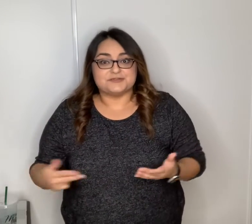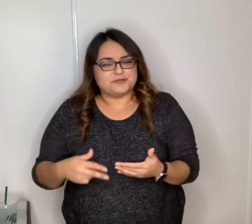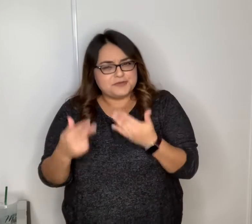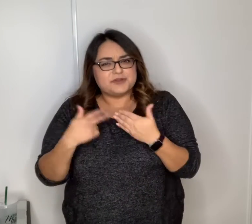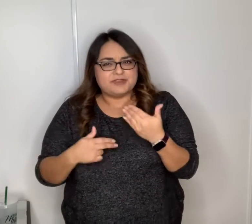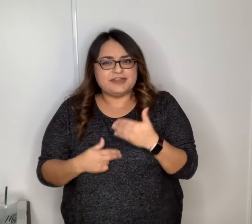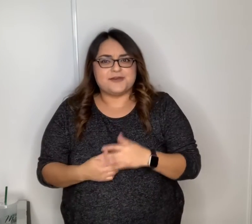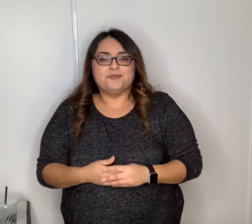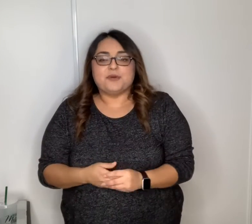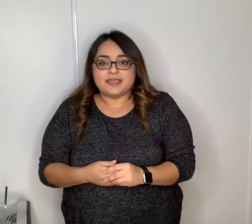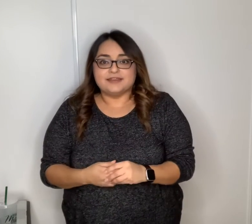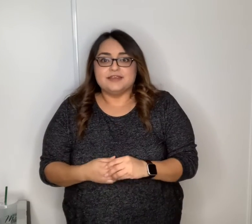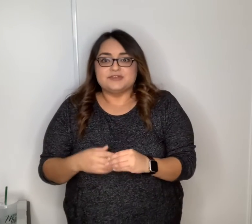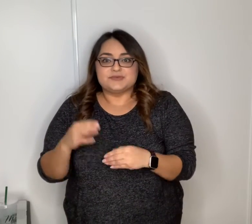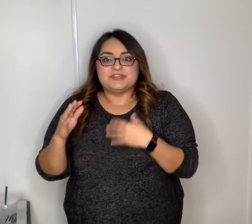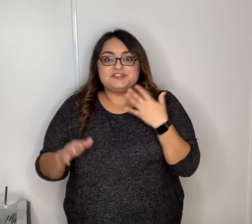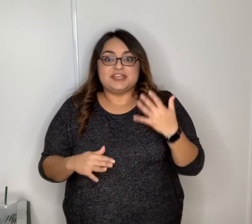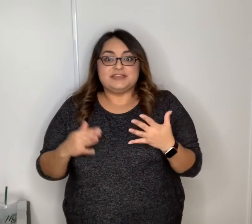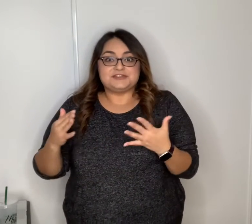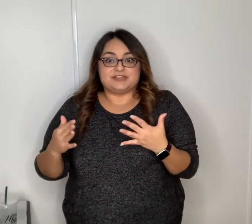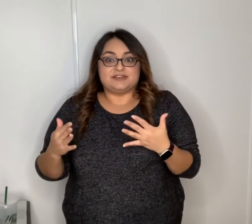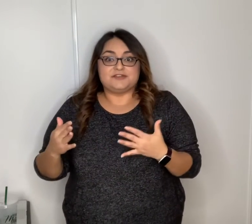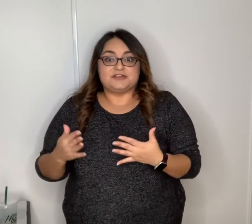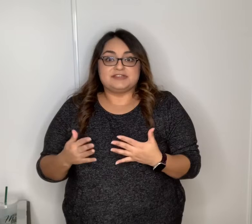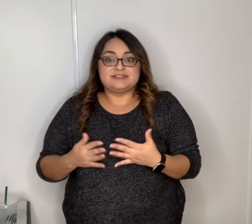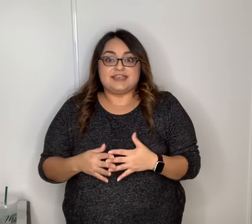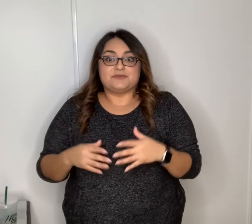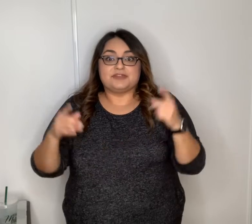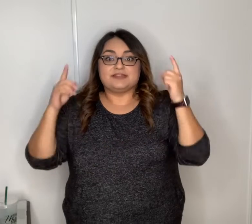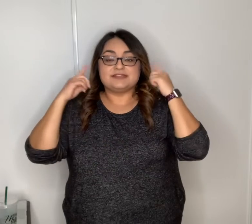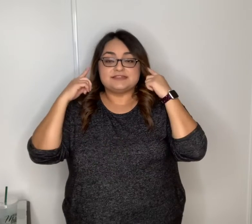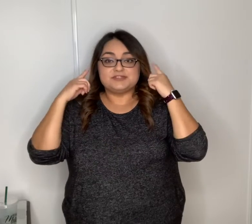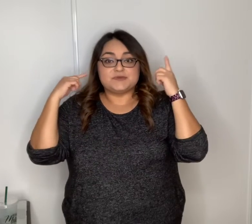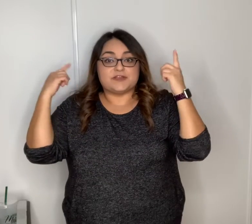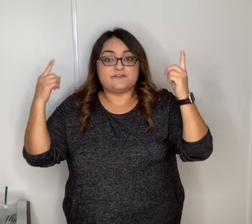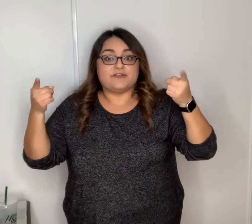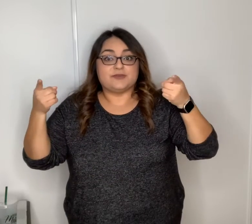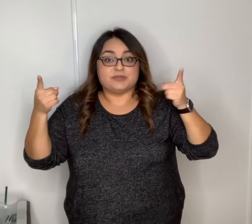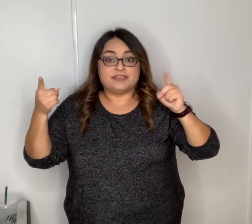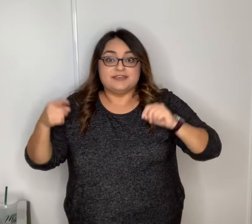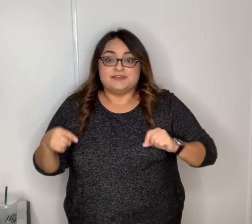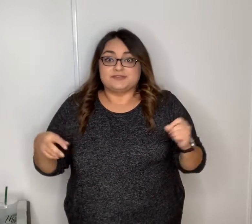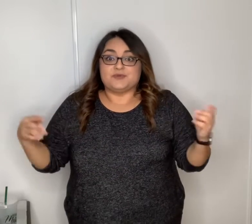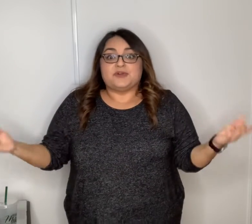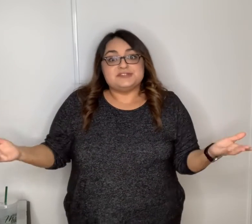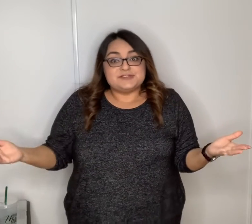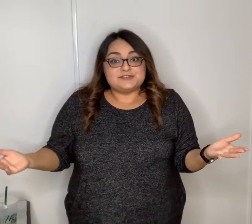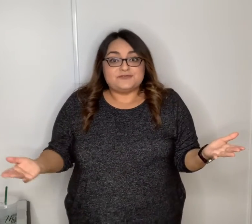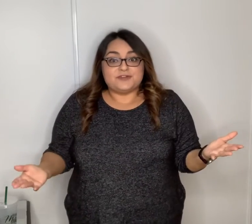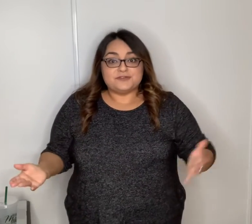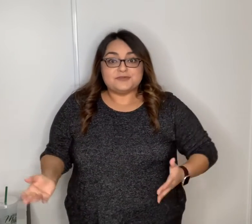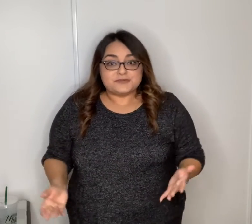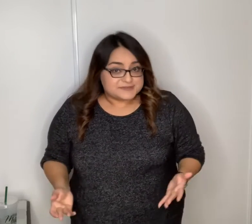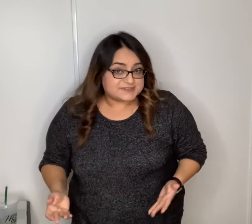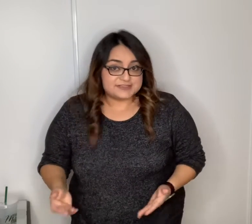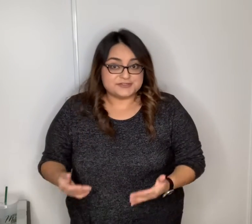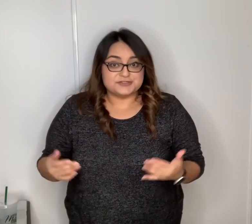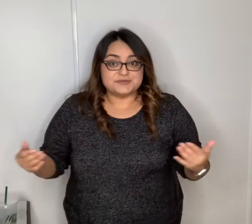well you are right now but so we're going to change it and you're going to say we're going to listen to our family so we want you to still follow the rules because you're doing